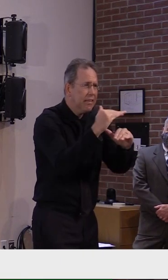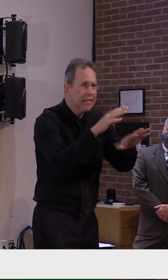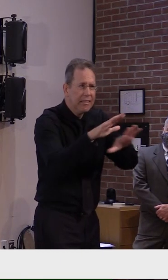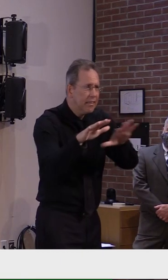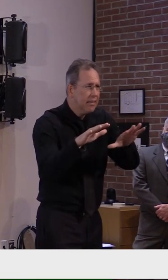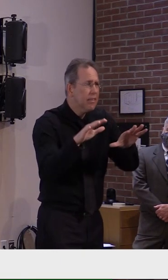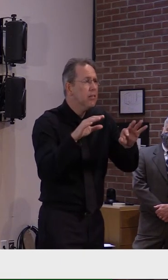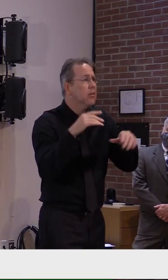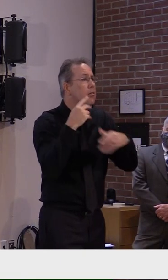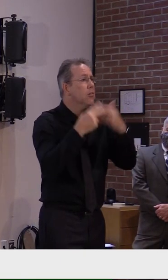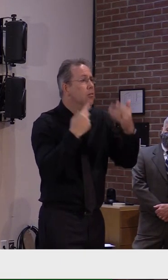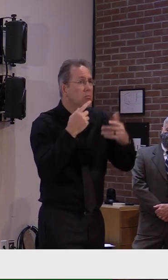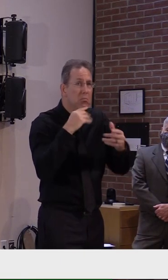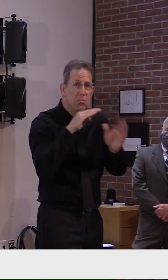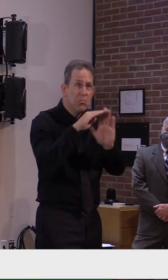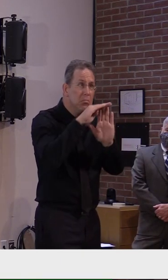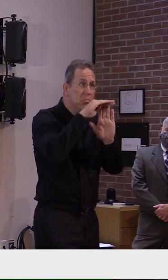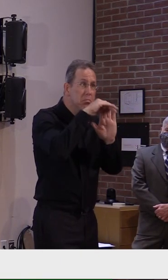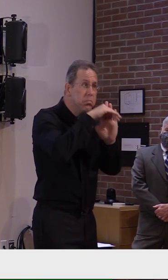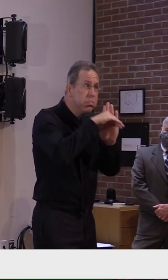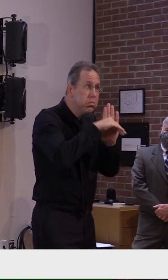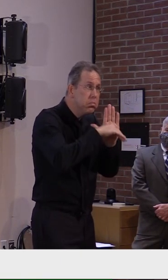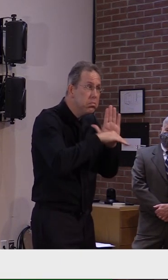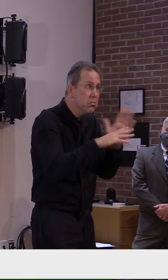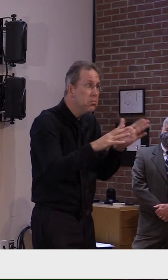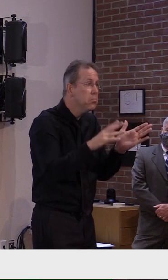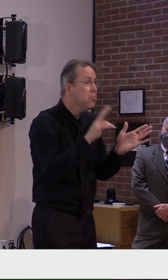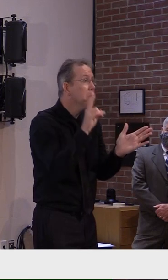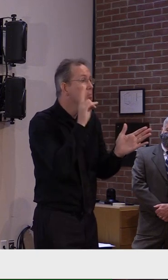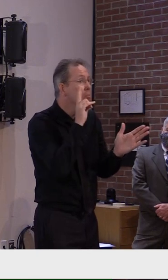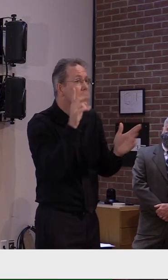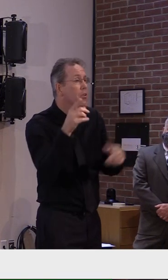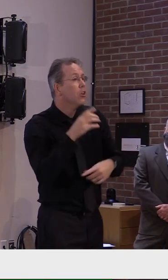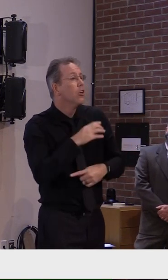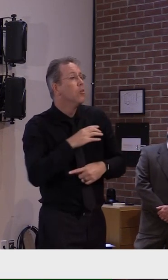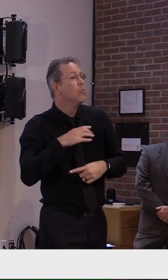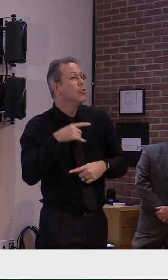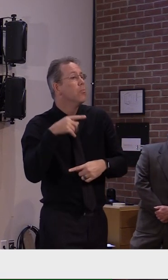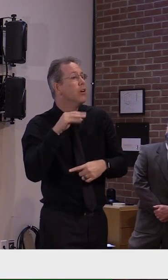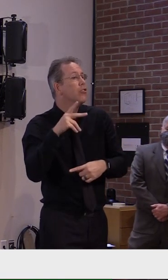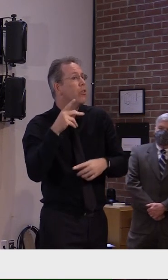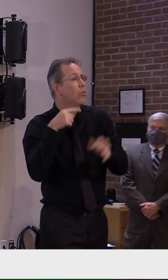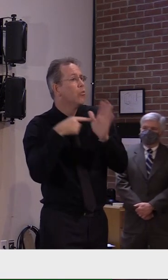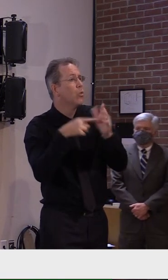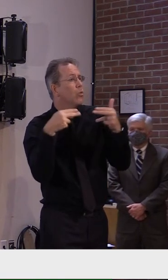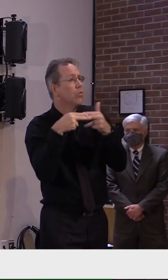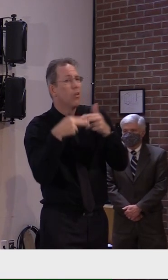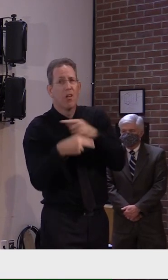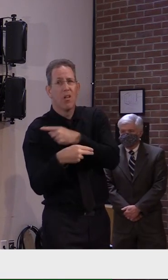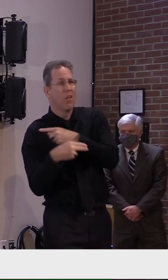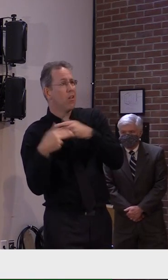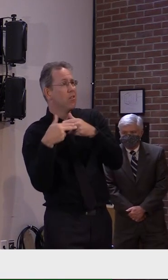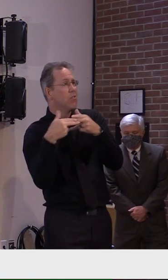Pichak showed for Thanksgiving in Canada. And we hope that that's not the case.